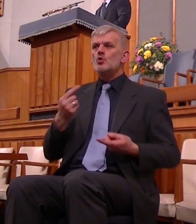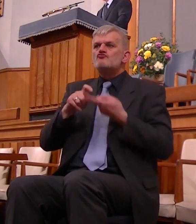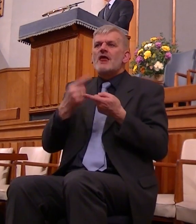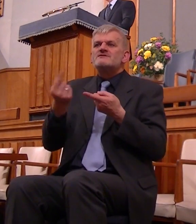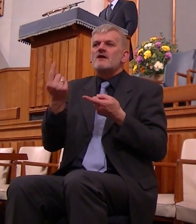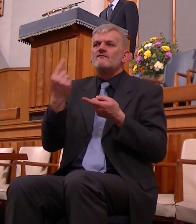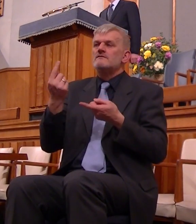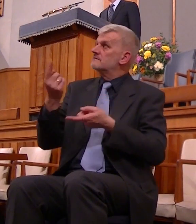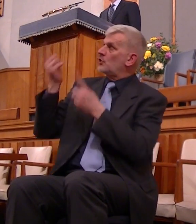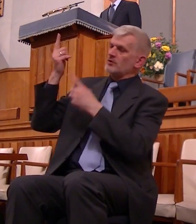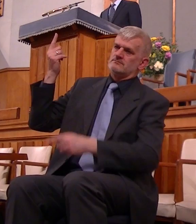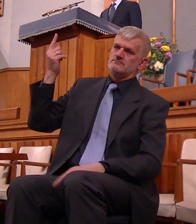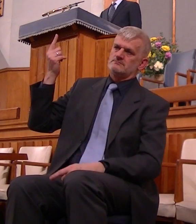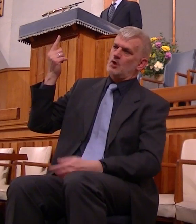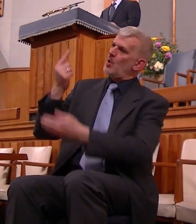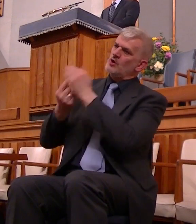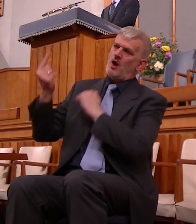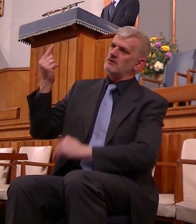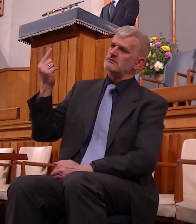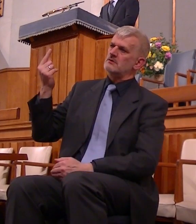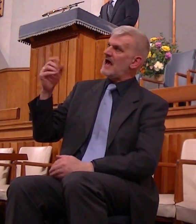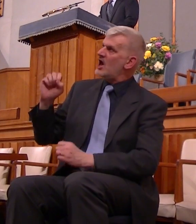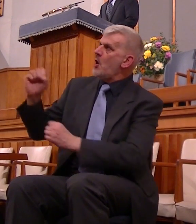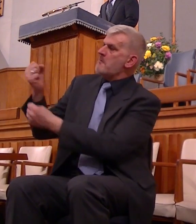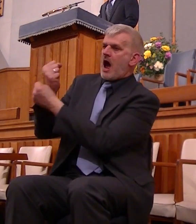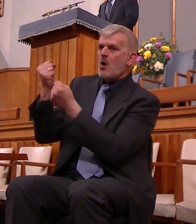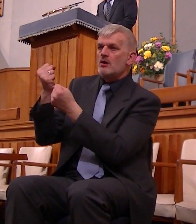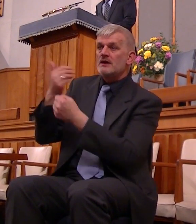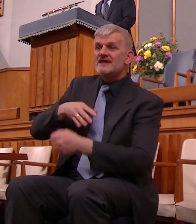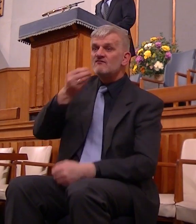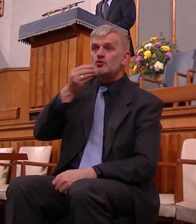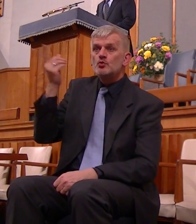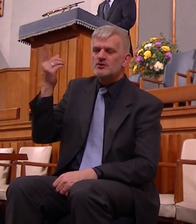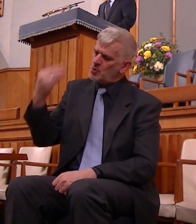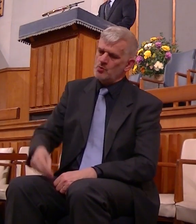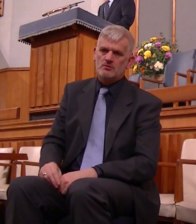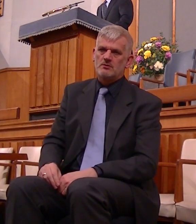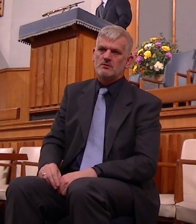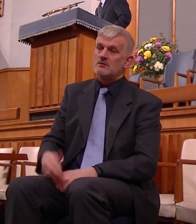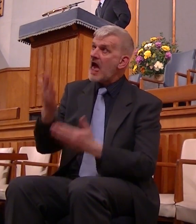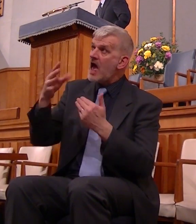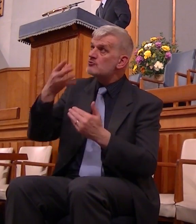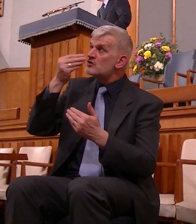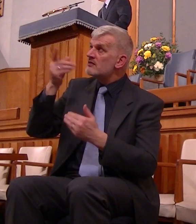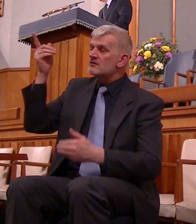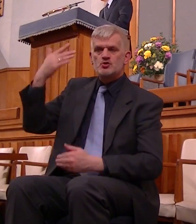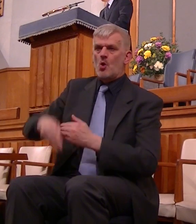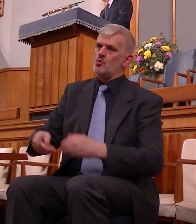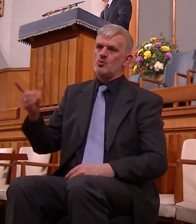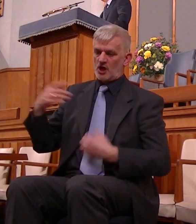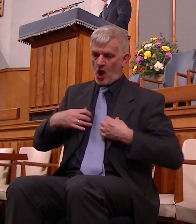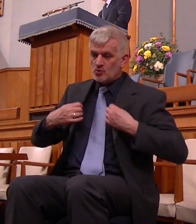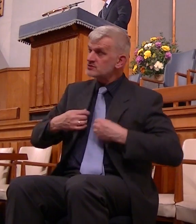outside his own only God needs no food no air to breathe no clothing to put on